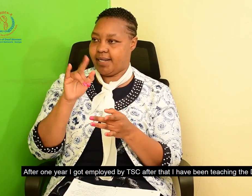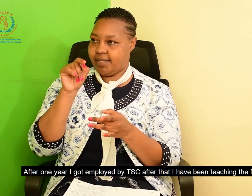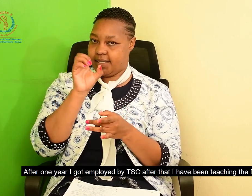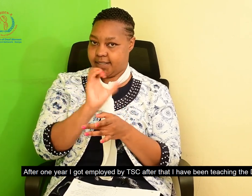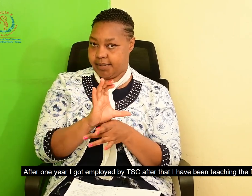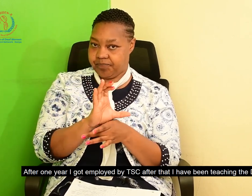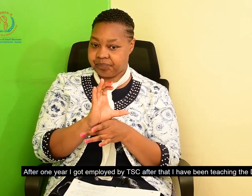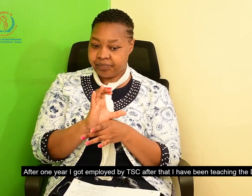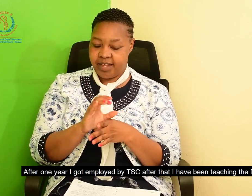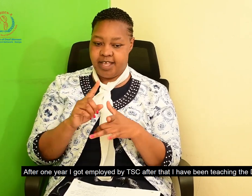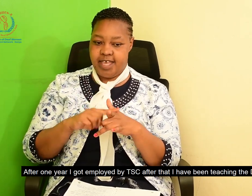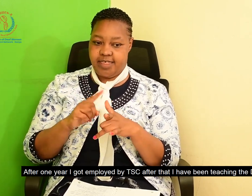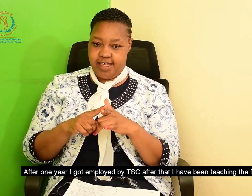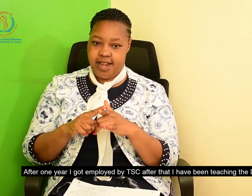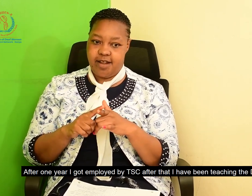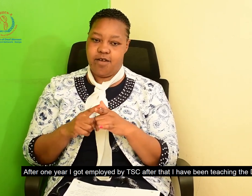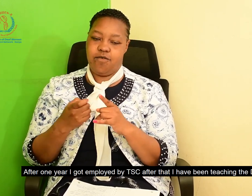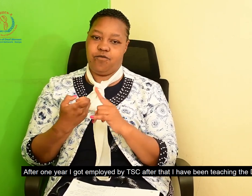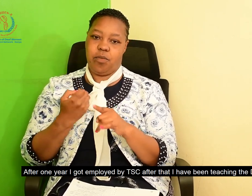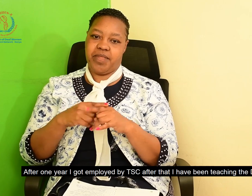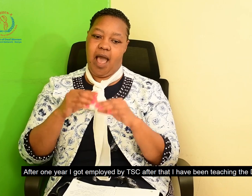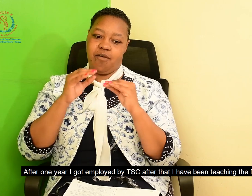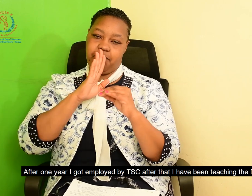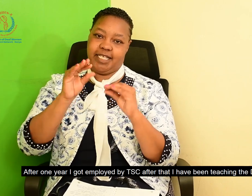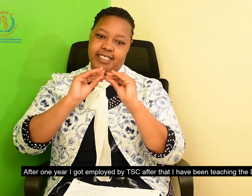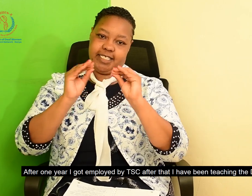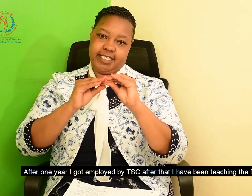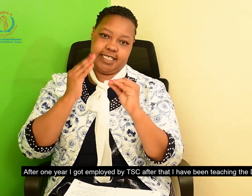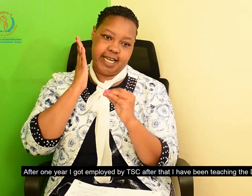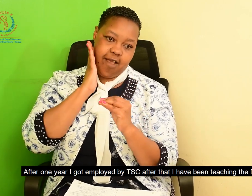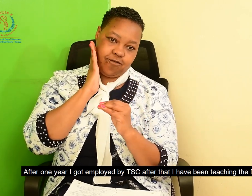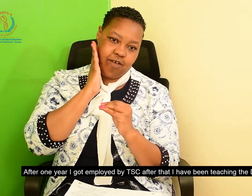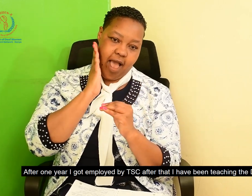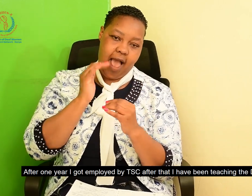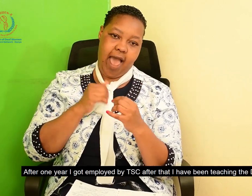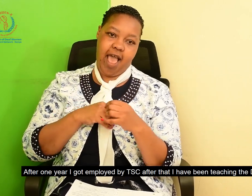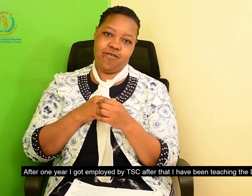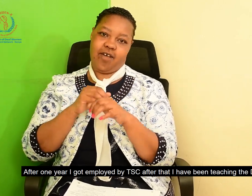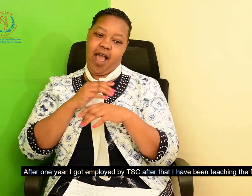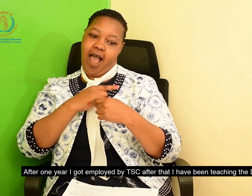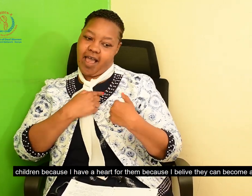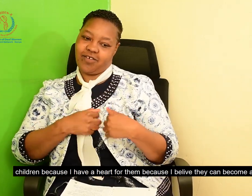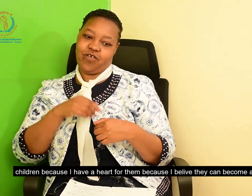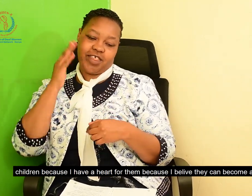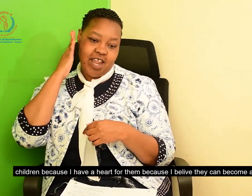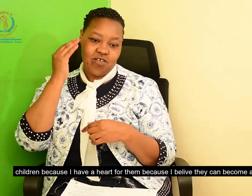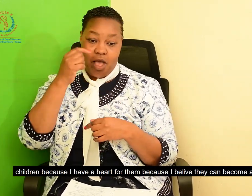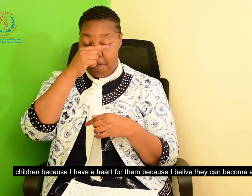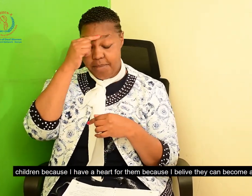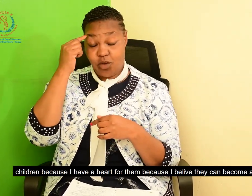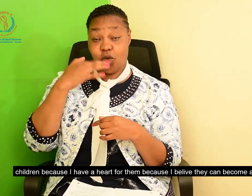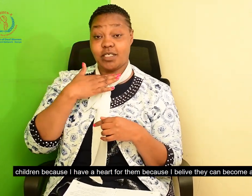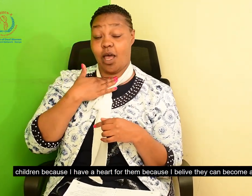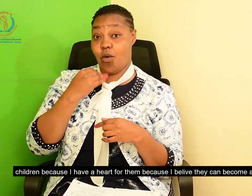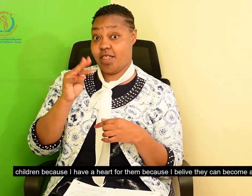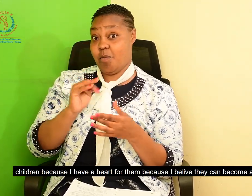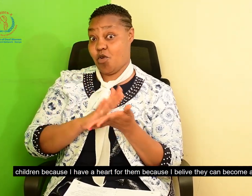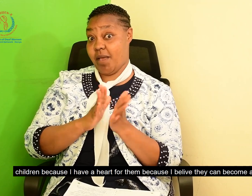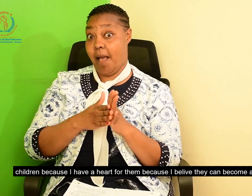and get employed by the TSE. Then, after that, I have been teaching the deaf children because I have a heart for the deaf children